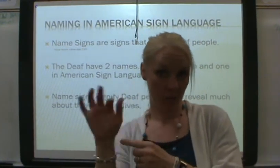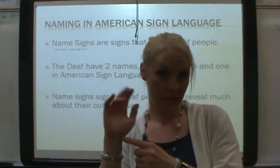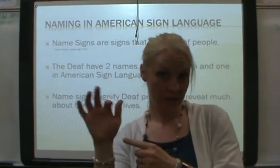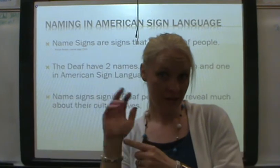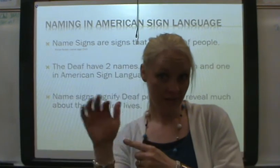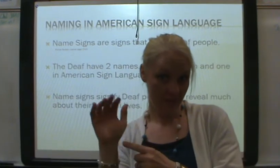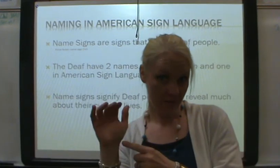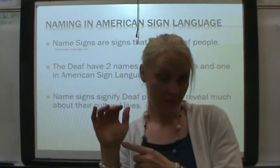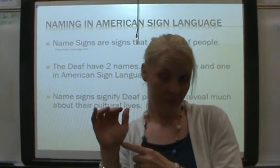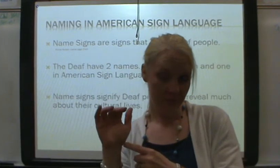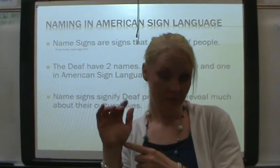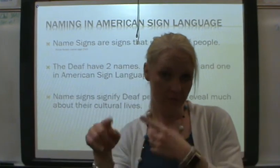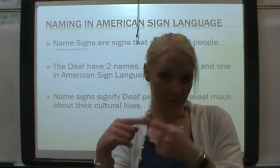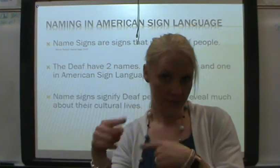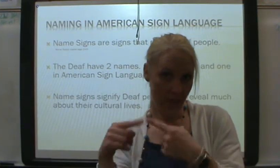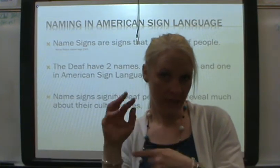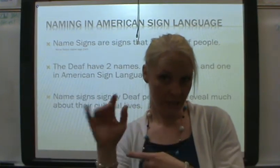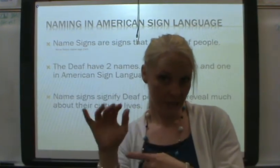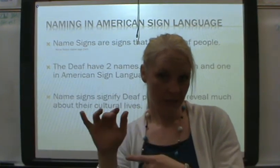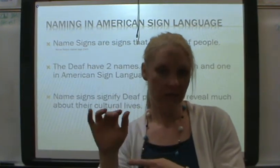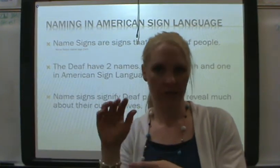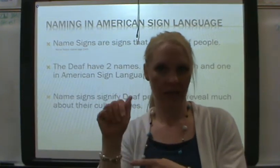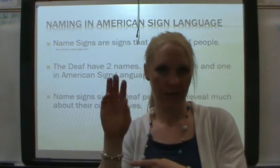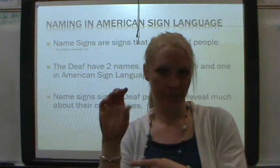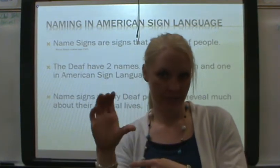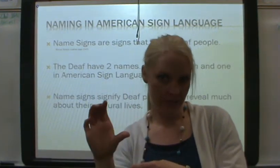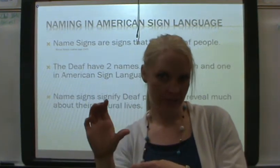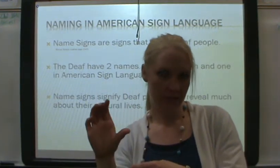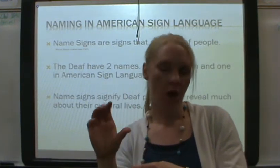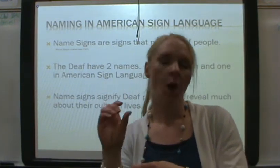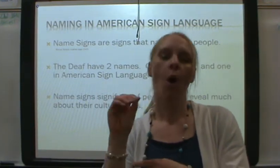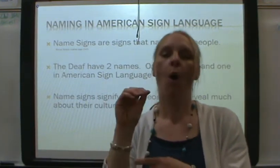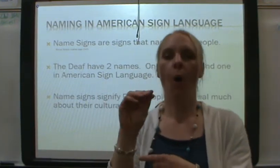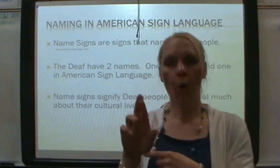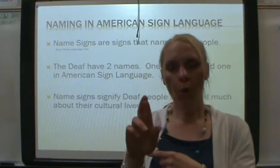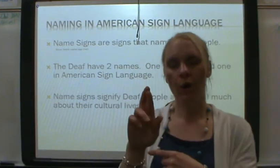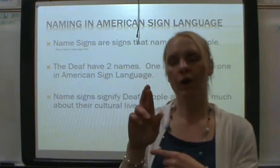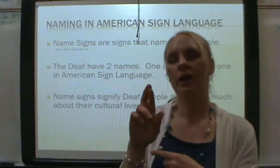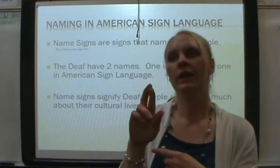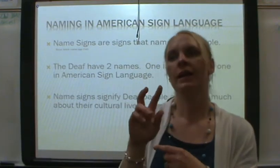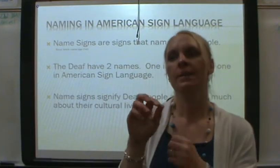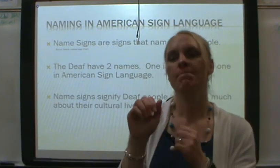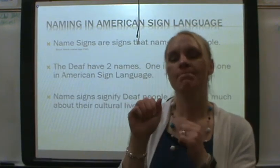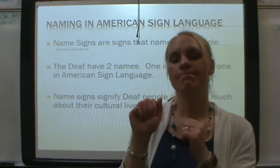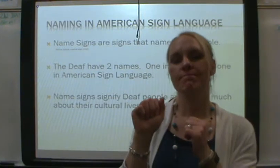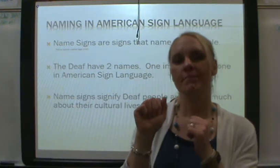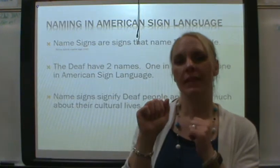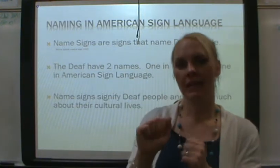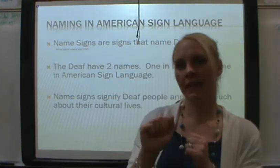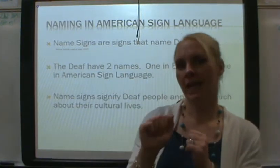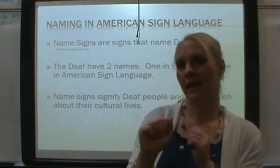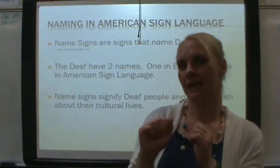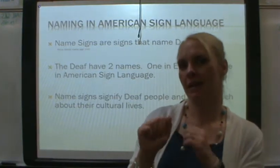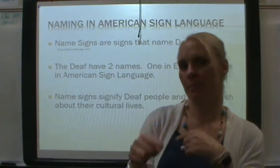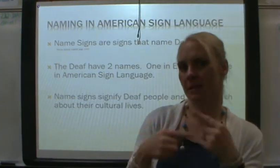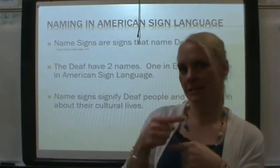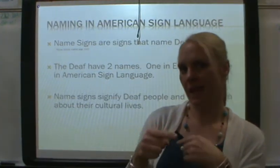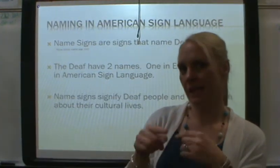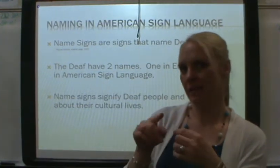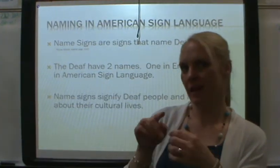signed, ABCs, or it can be a sign that